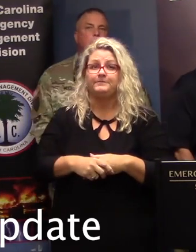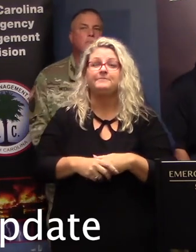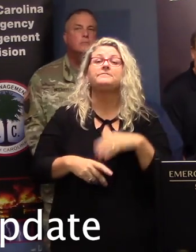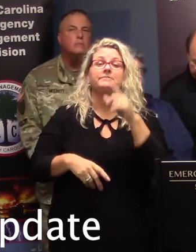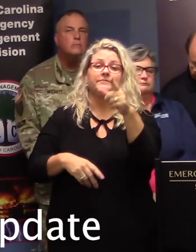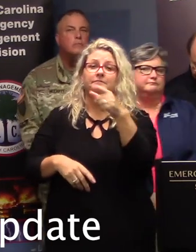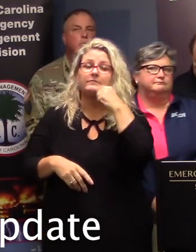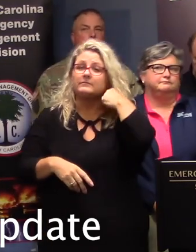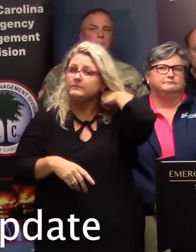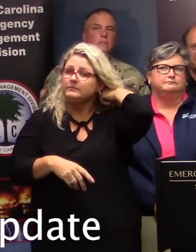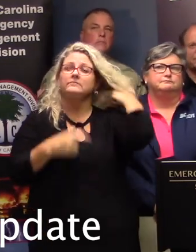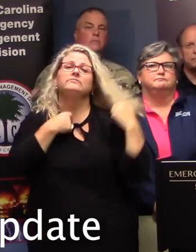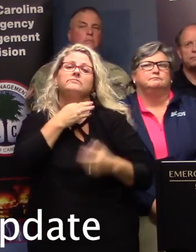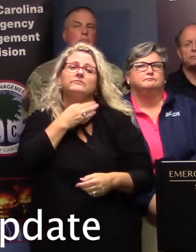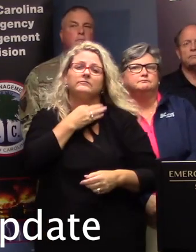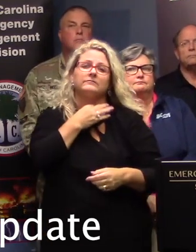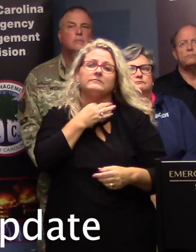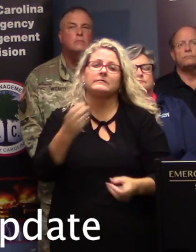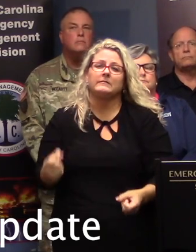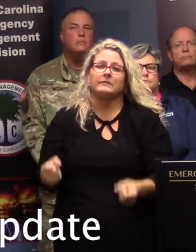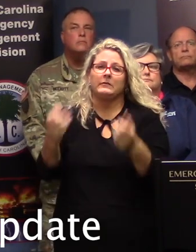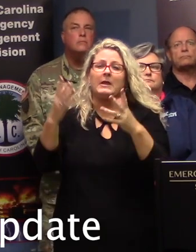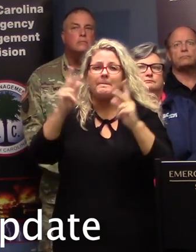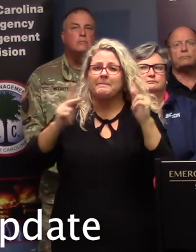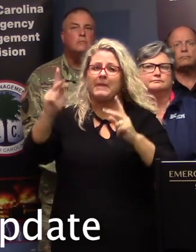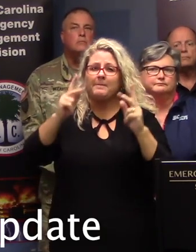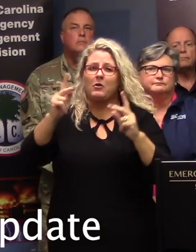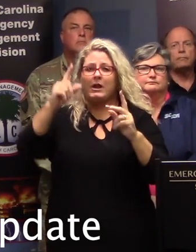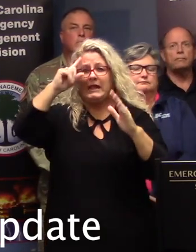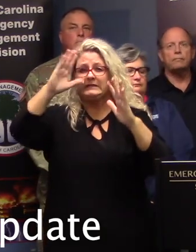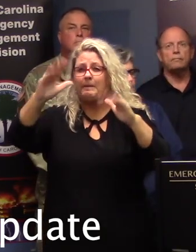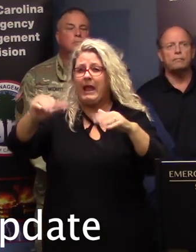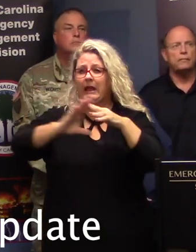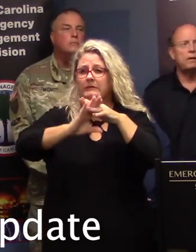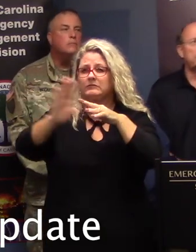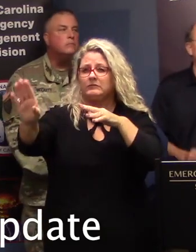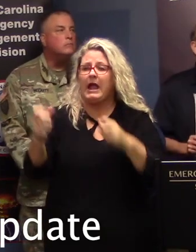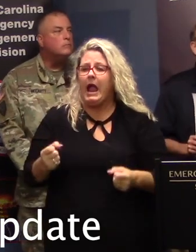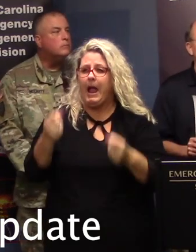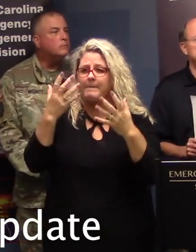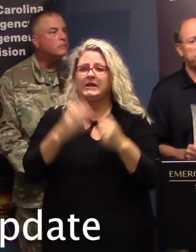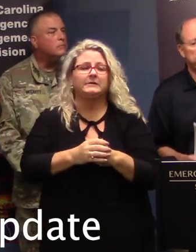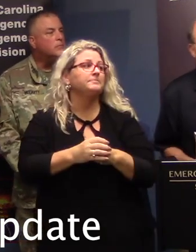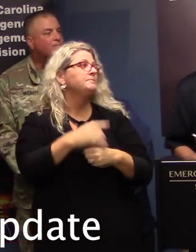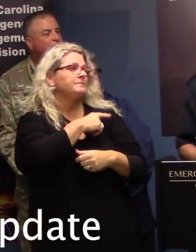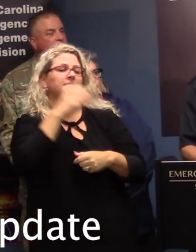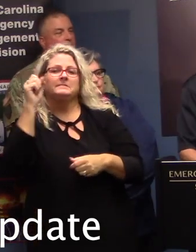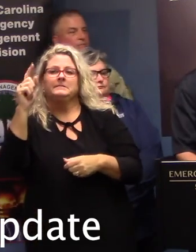Yes, Governor, I was wondering how many people are expected to be included in this evacuation order. I assume so.